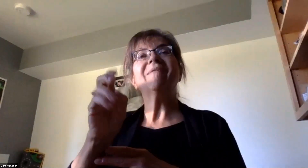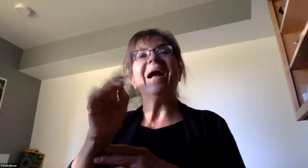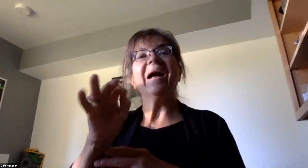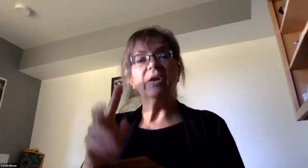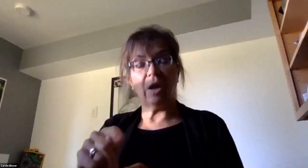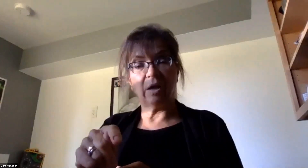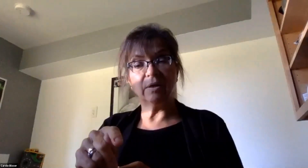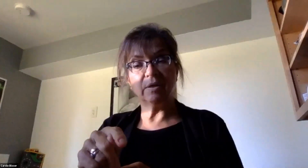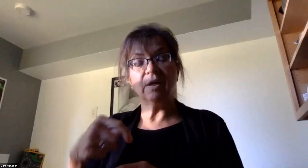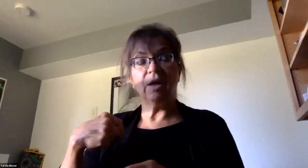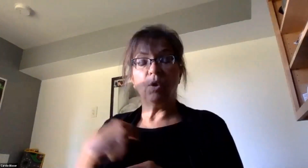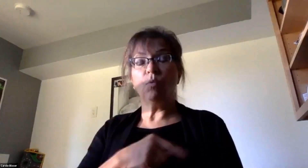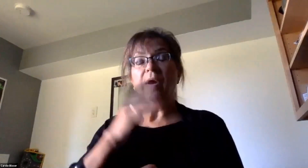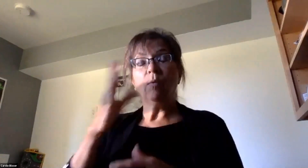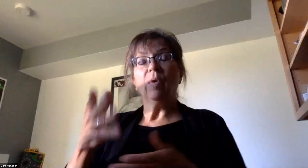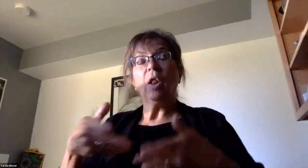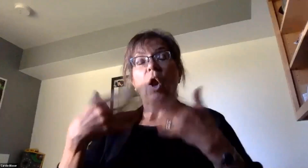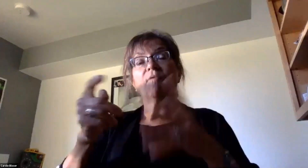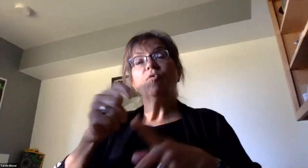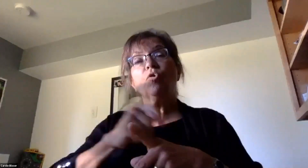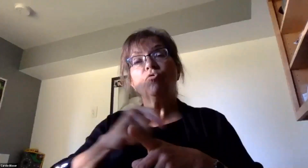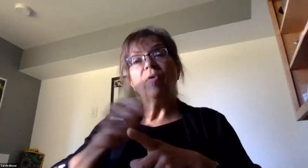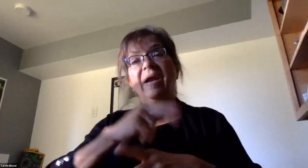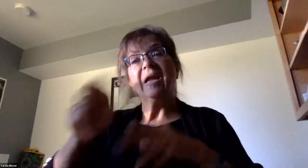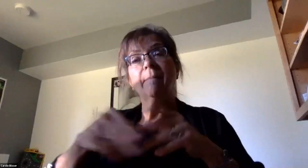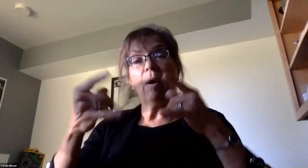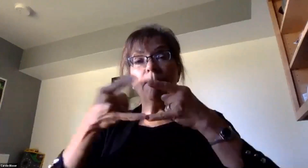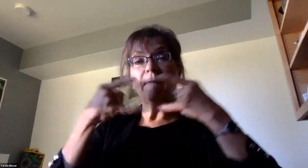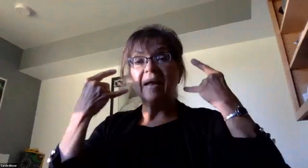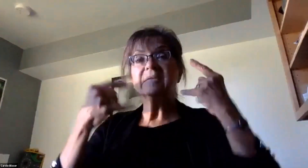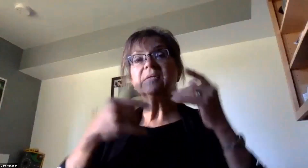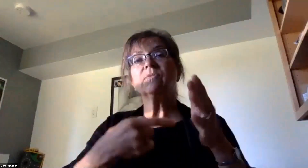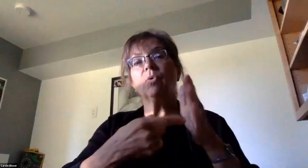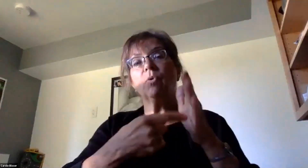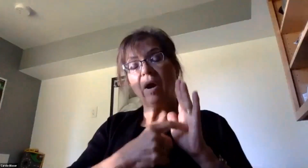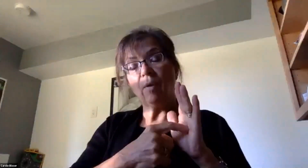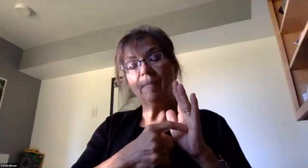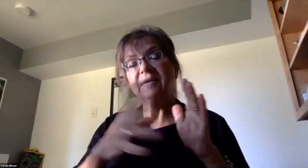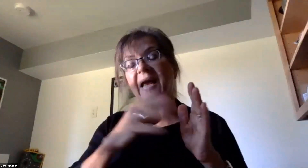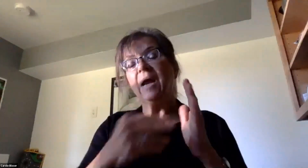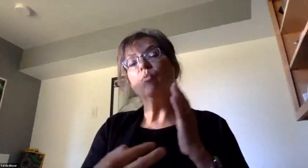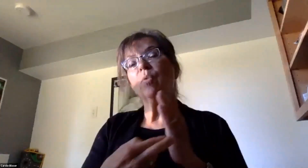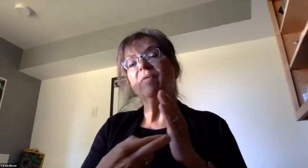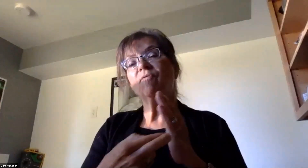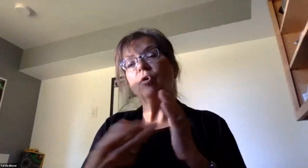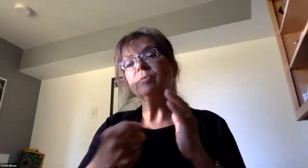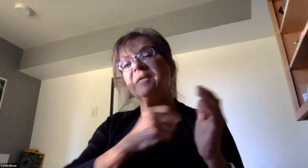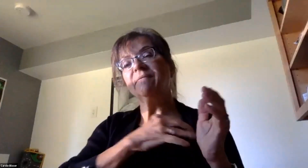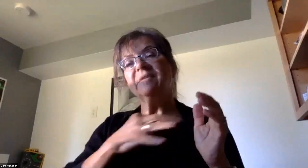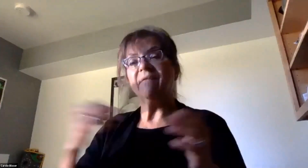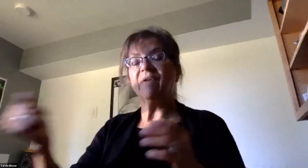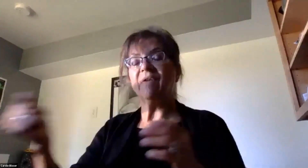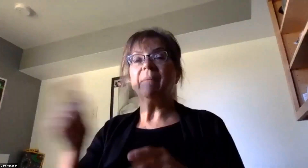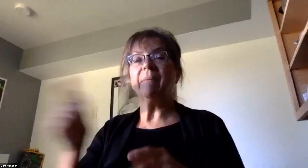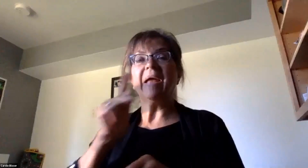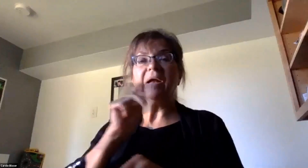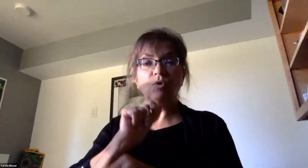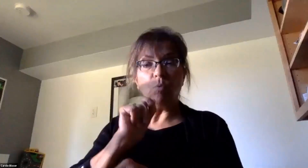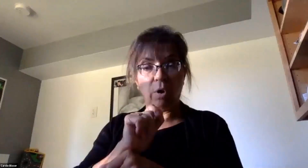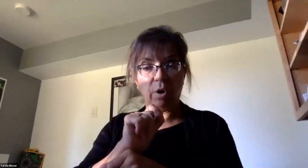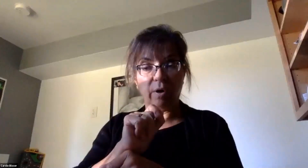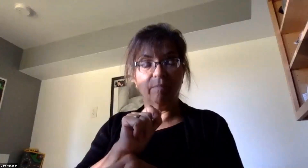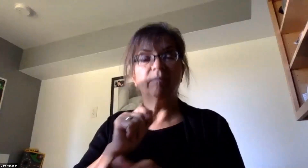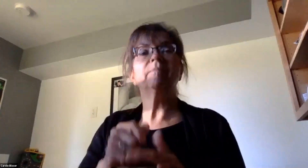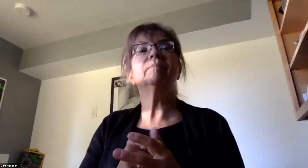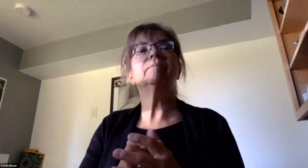to offer trainings about mask expectations and reinforcement when staff report back to work and in the initial days of return to school.